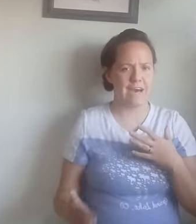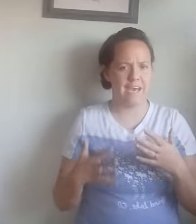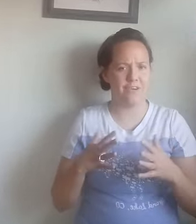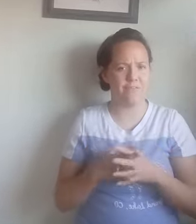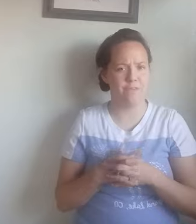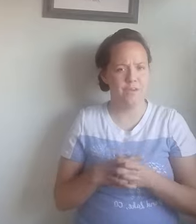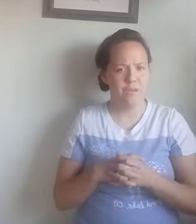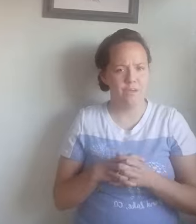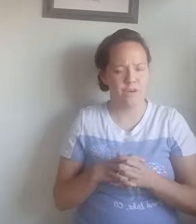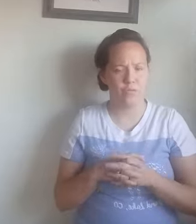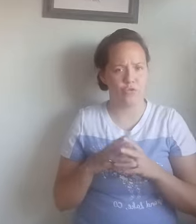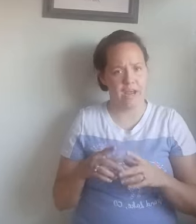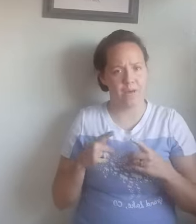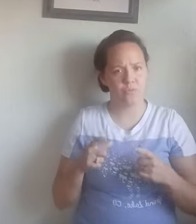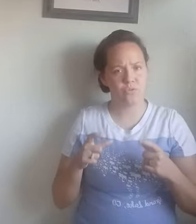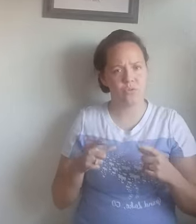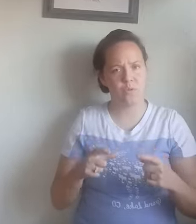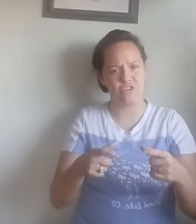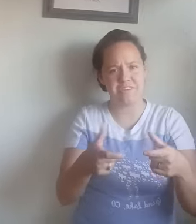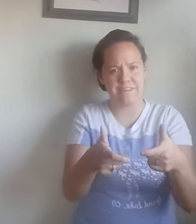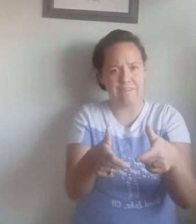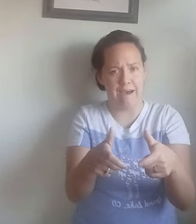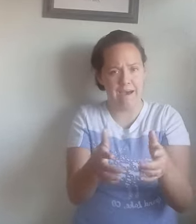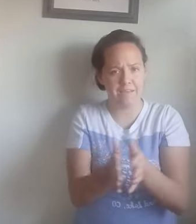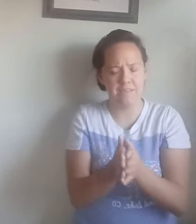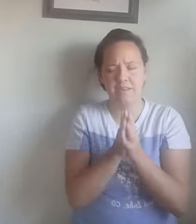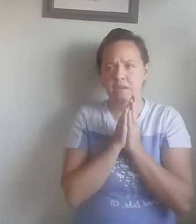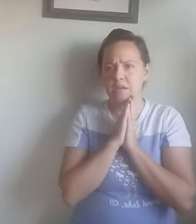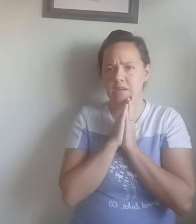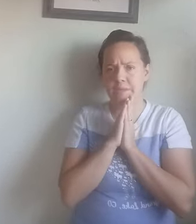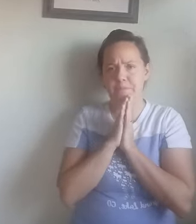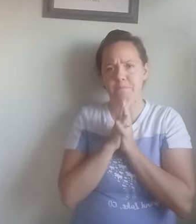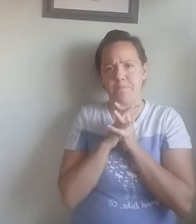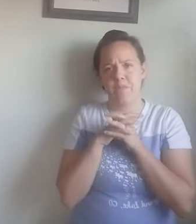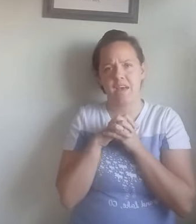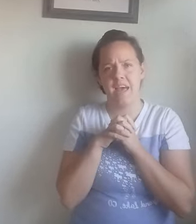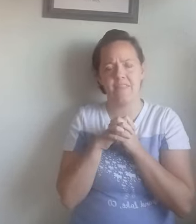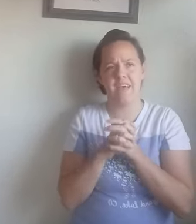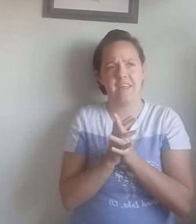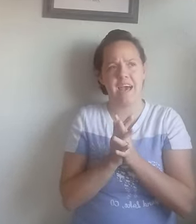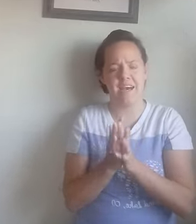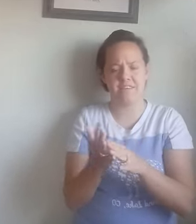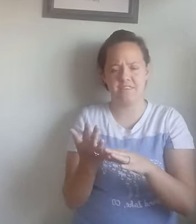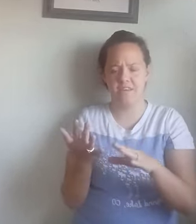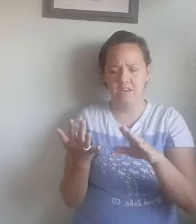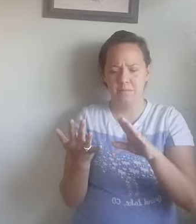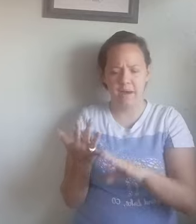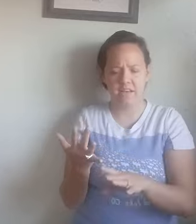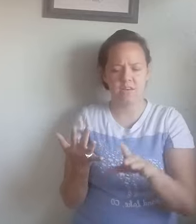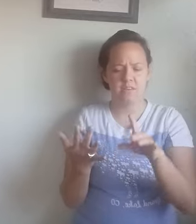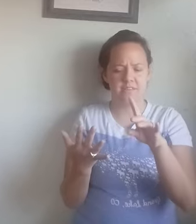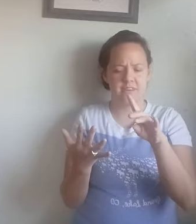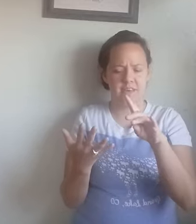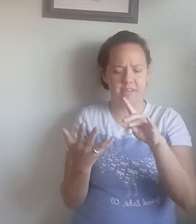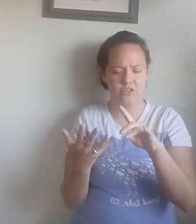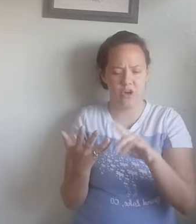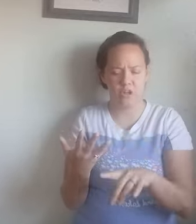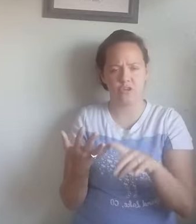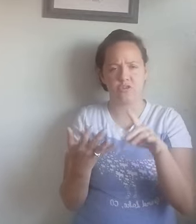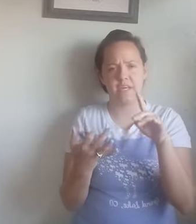um, grams, which isn't a lot. Um, and then at Michael's at Dollar Tree